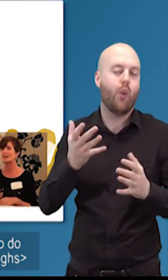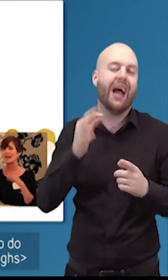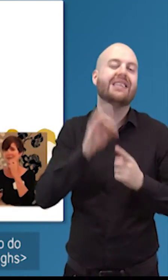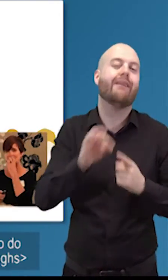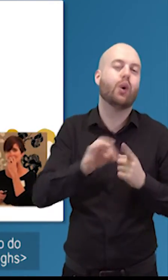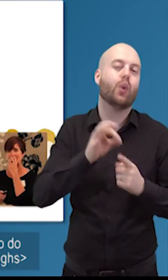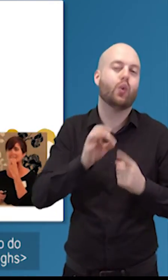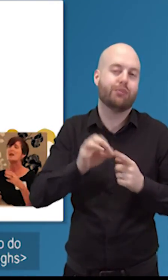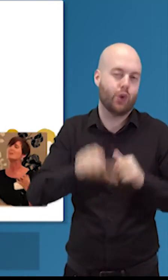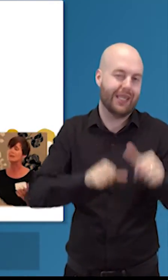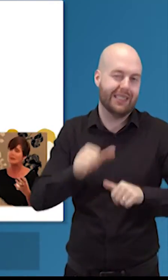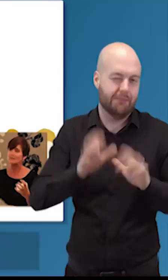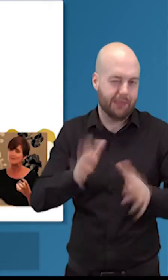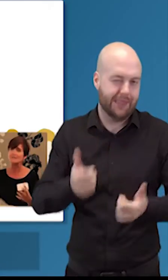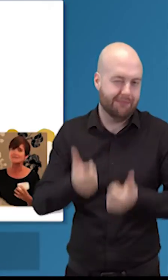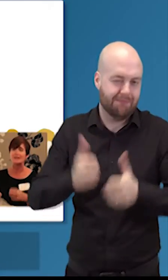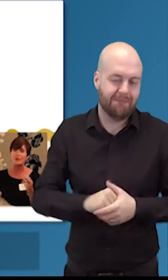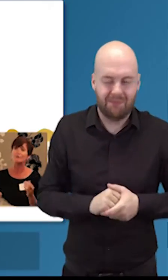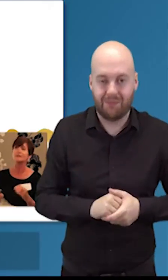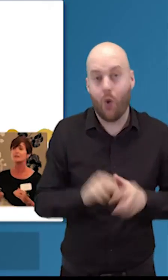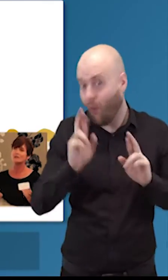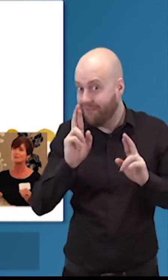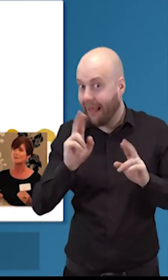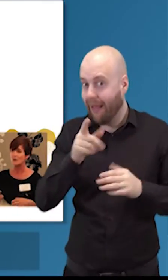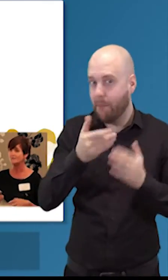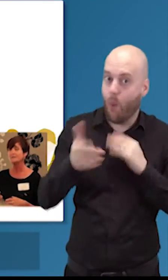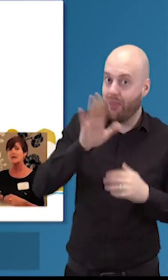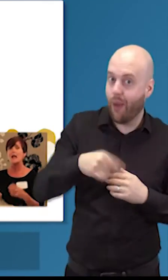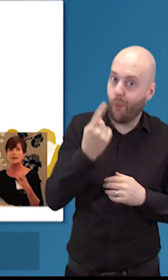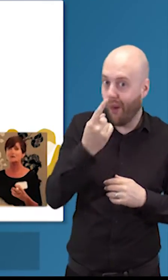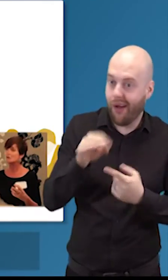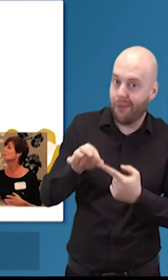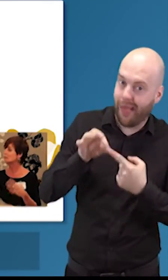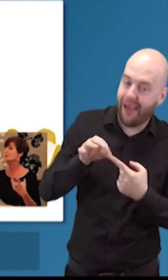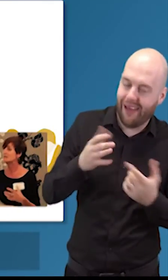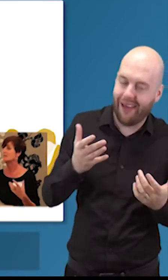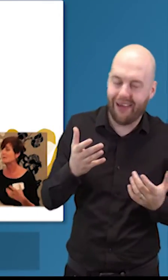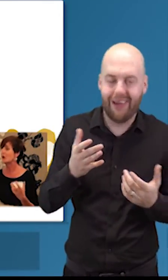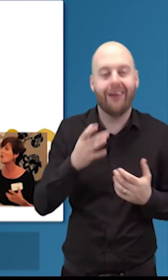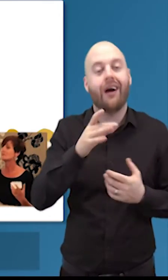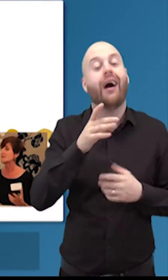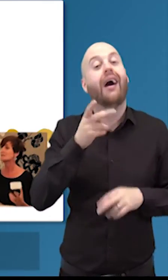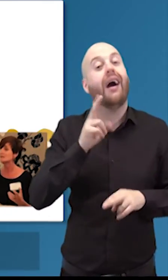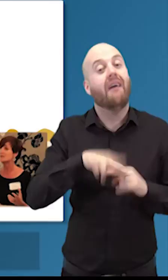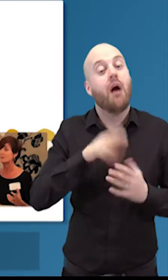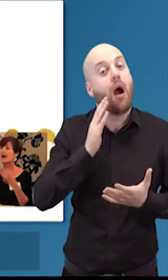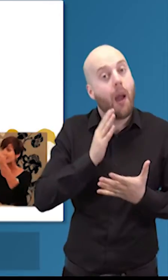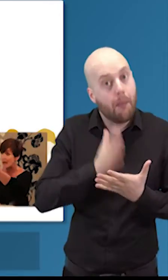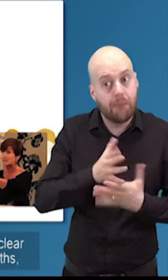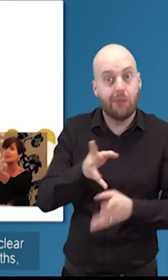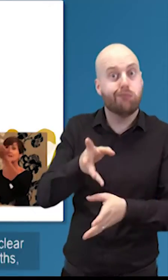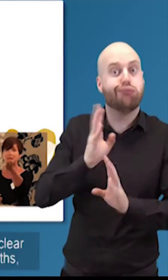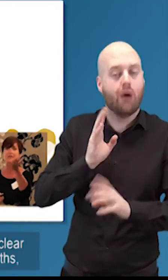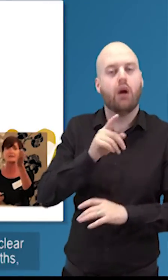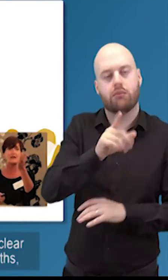interviewing process but but seriously hopefully you'll have more than one if you do you need to be having a conversation with these people